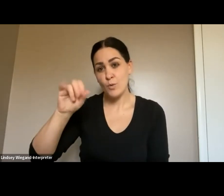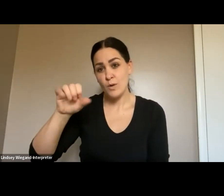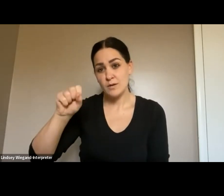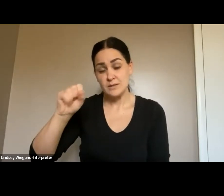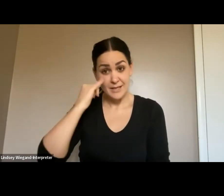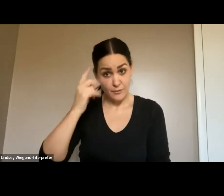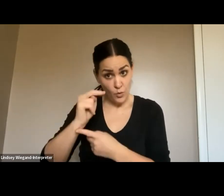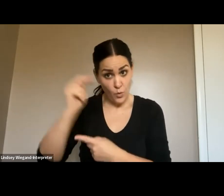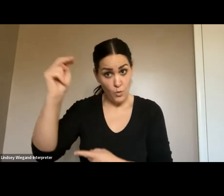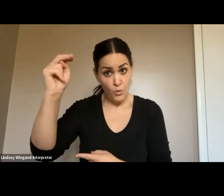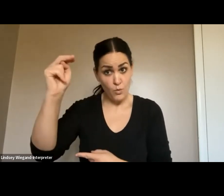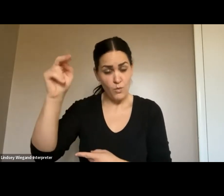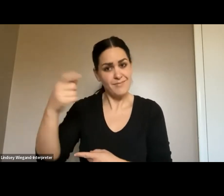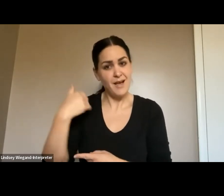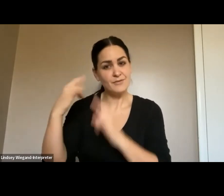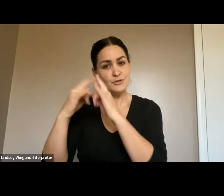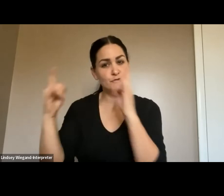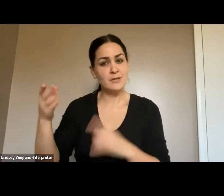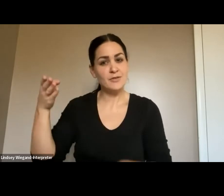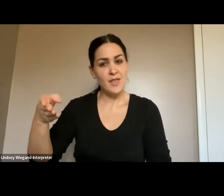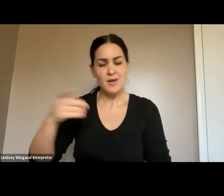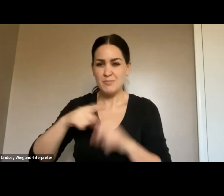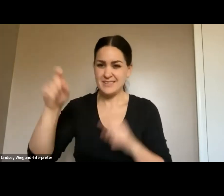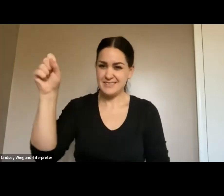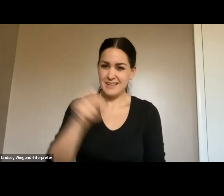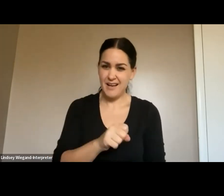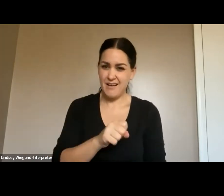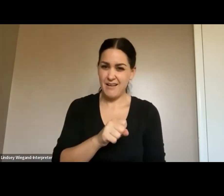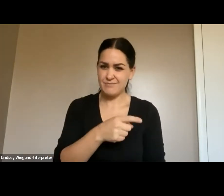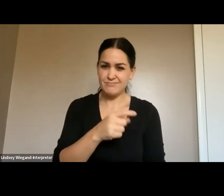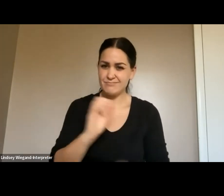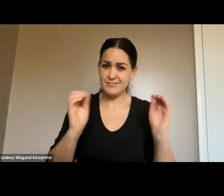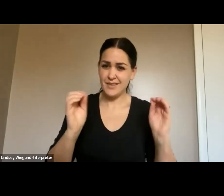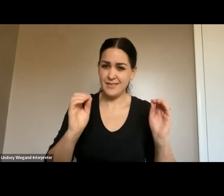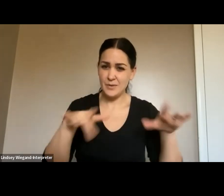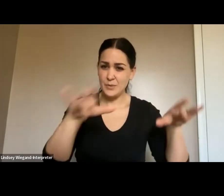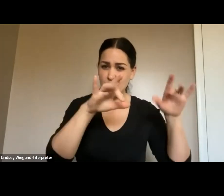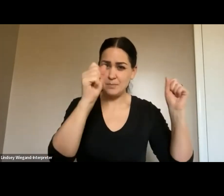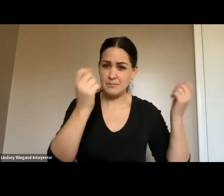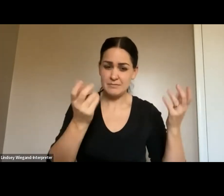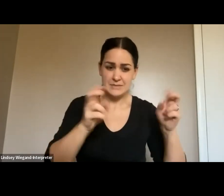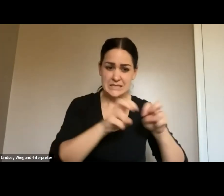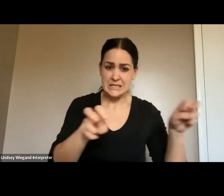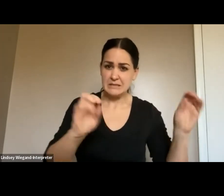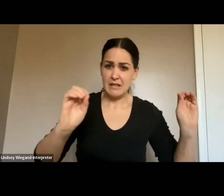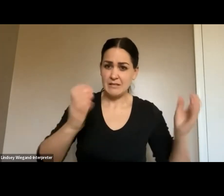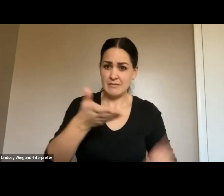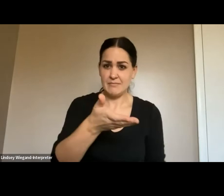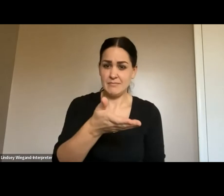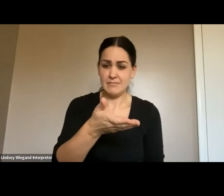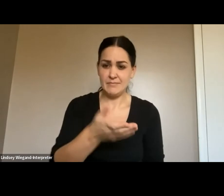is a shelter there, but then going south on the other side is nothing there. Not a seat or anything for anybody to sit on.